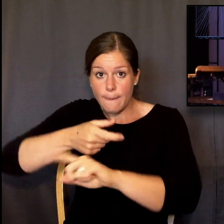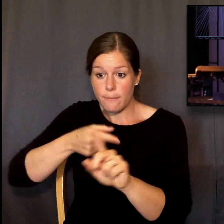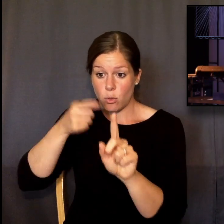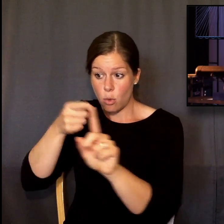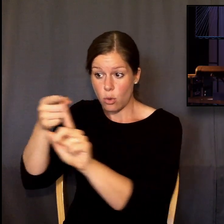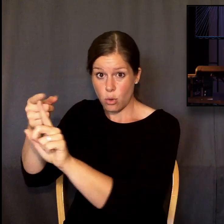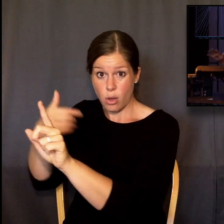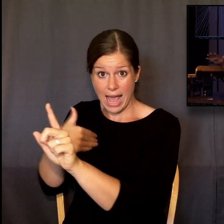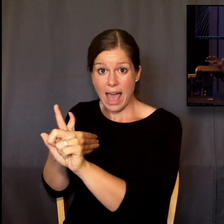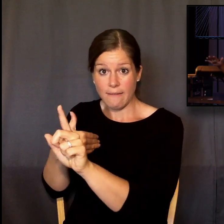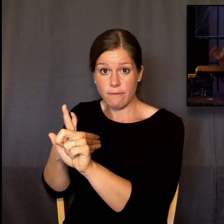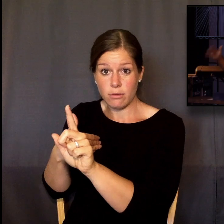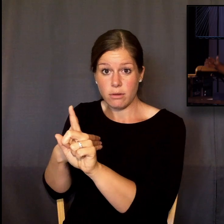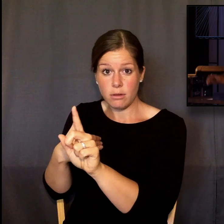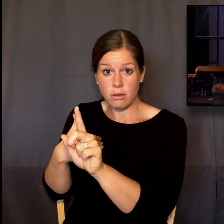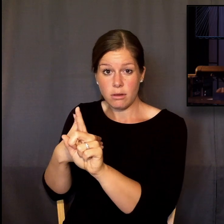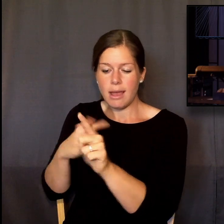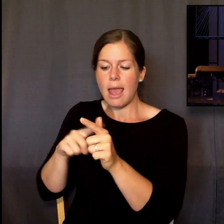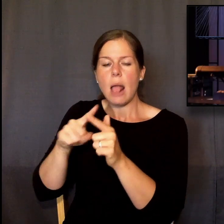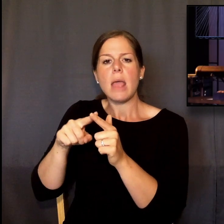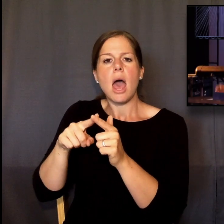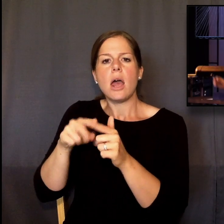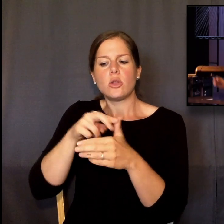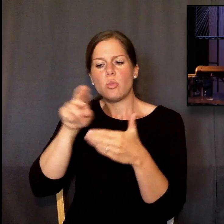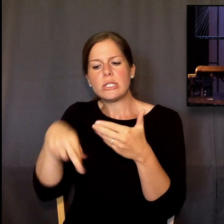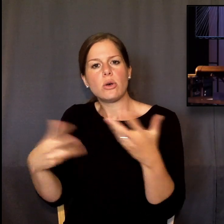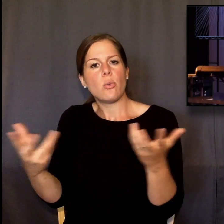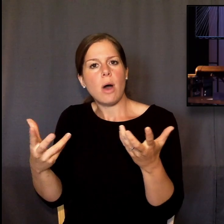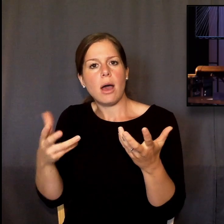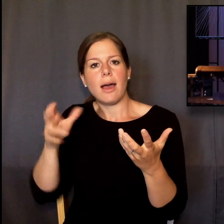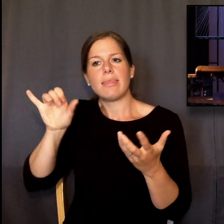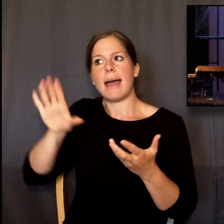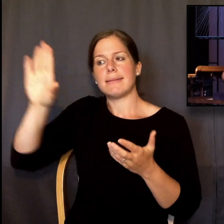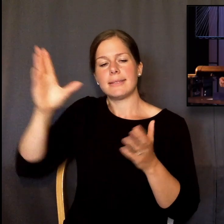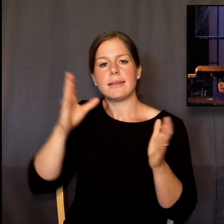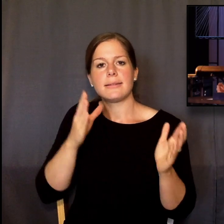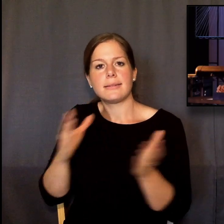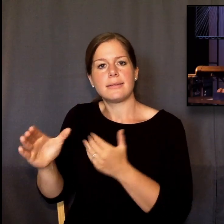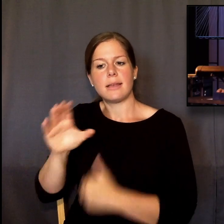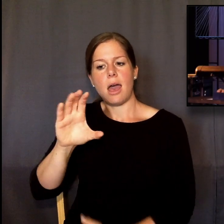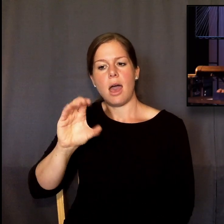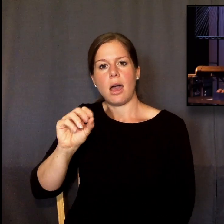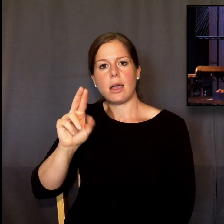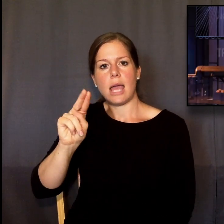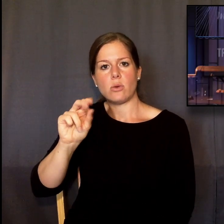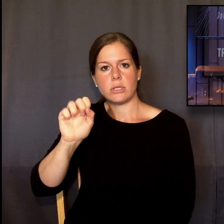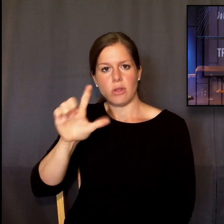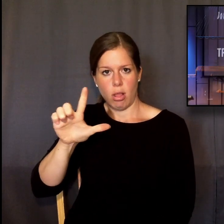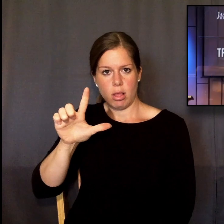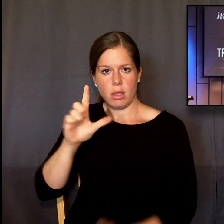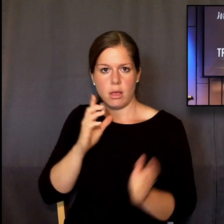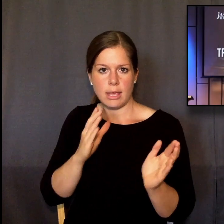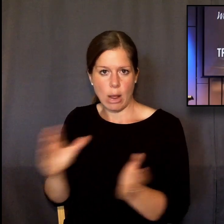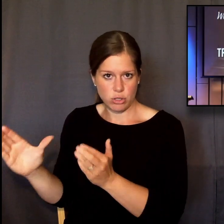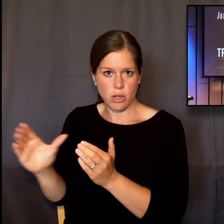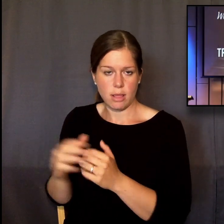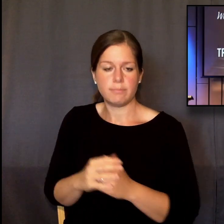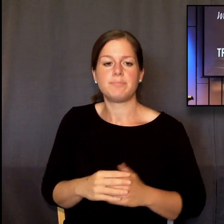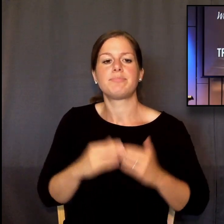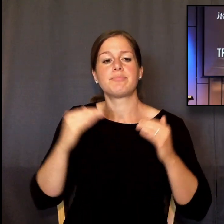plan that God created. It's the outcome that God desires. That's his counsel in this verse. It's his plan. And then notice